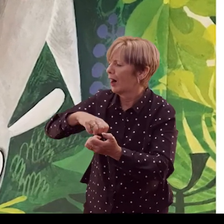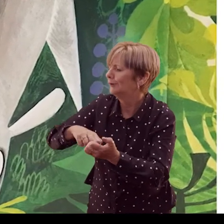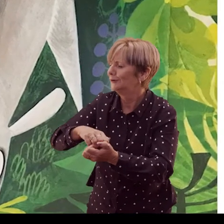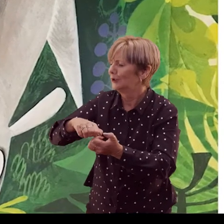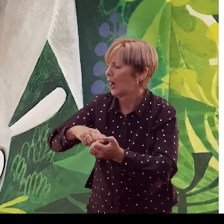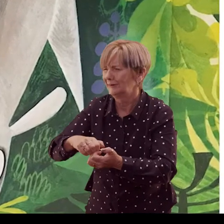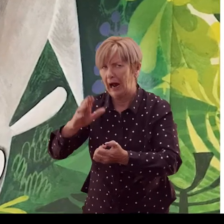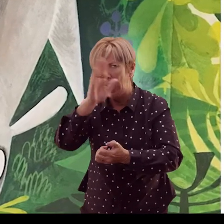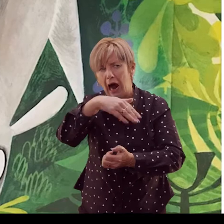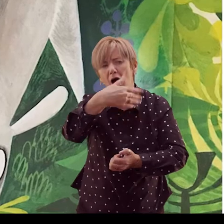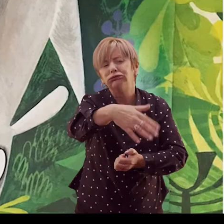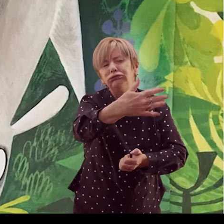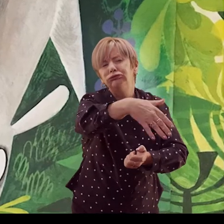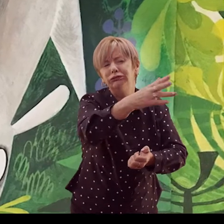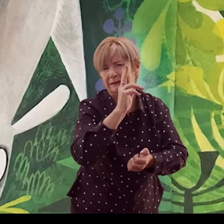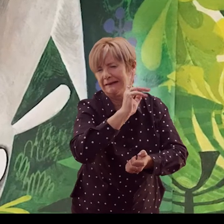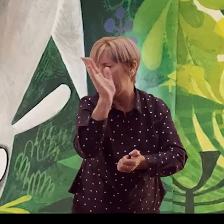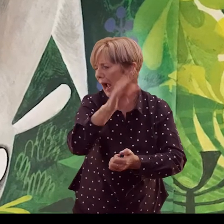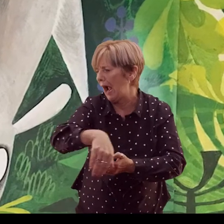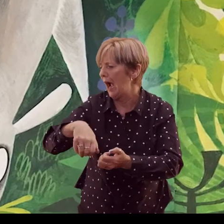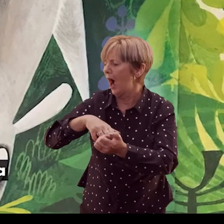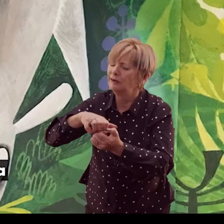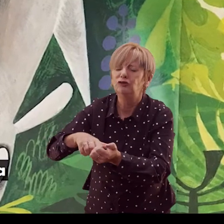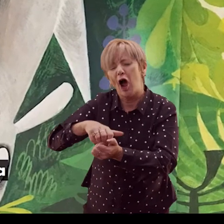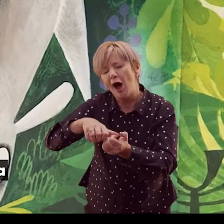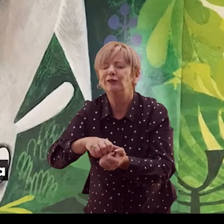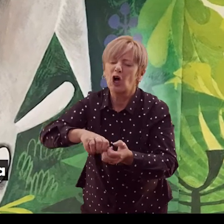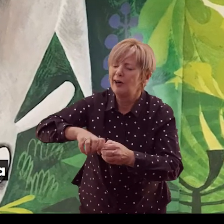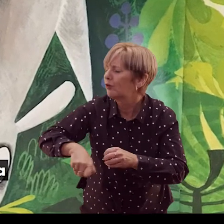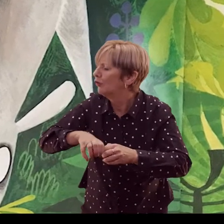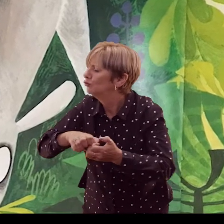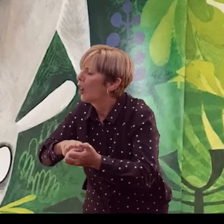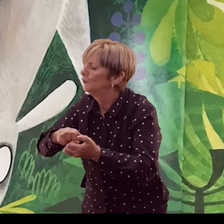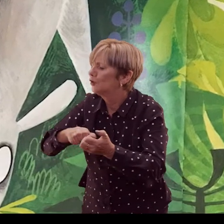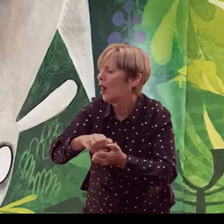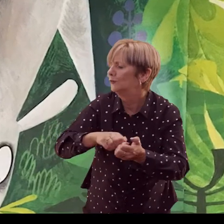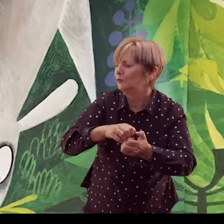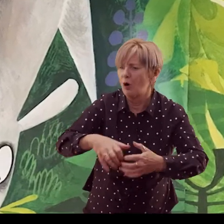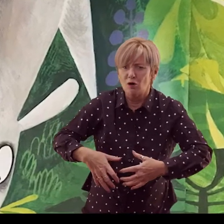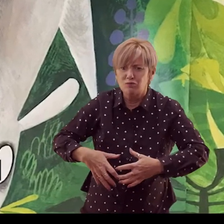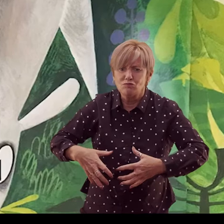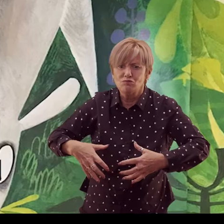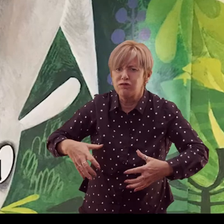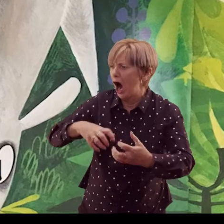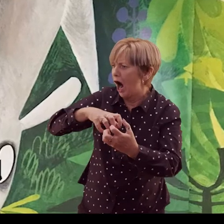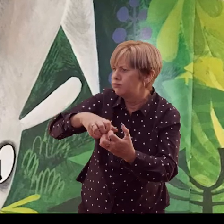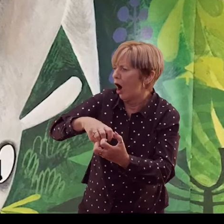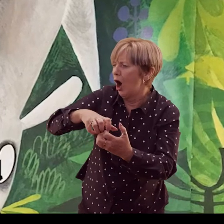Lots of time to go visiting caves, mumbled Greedy Zebra, stuffing far too much grass into his bulging mouth.